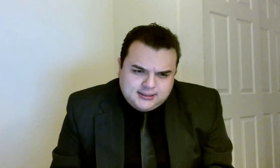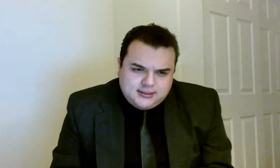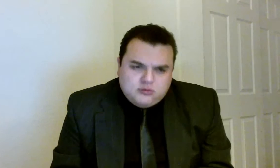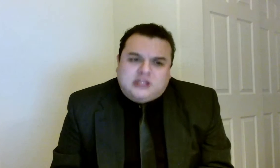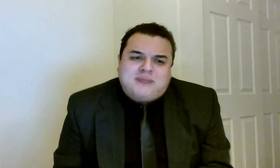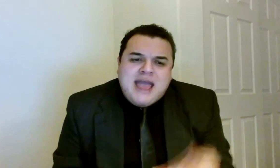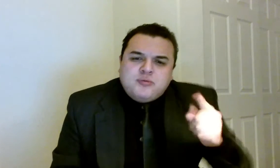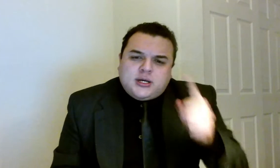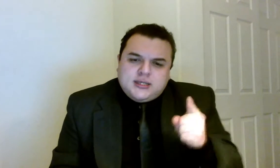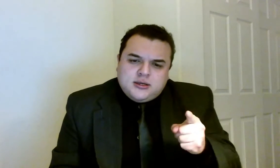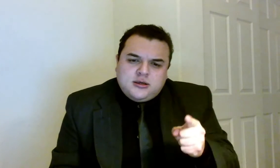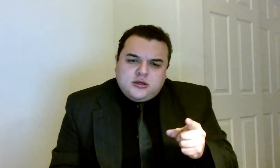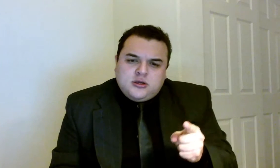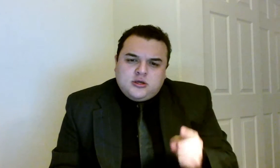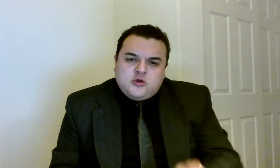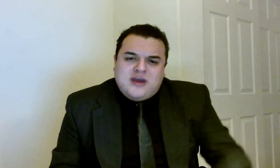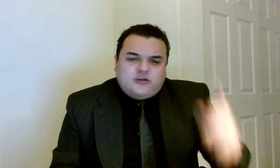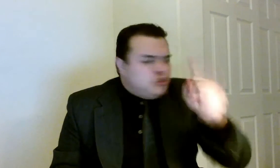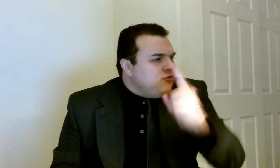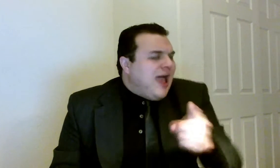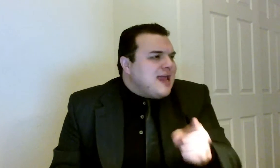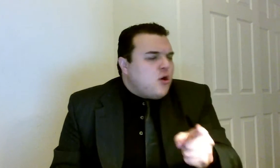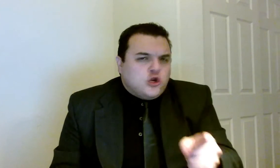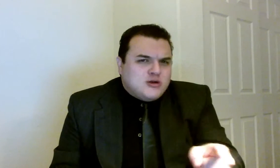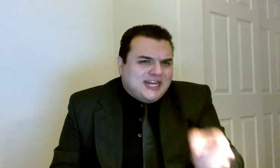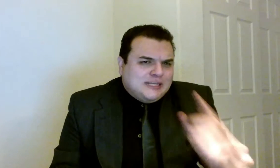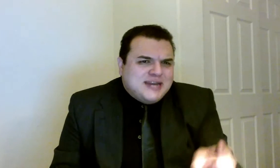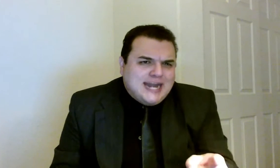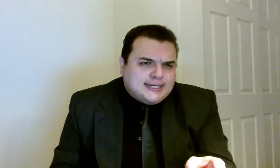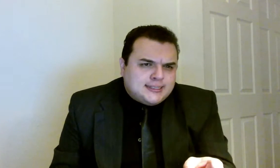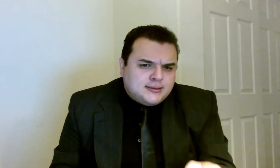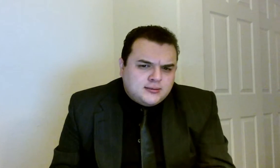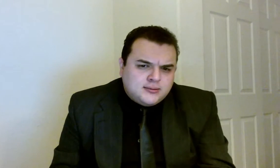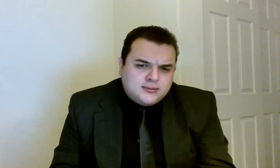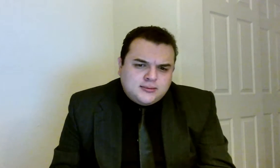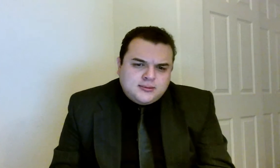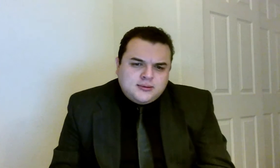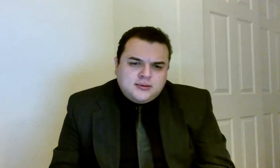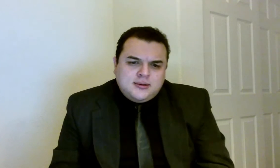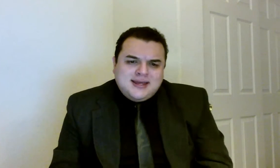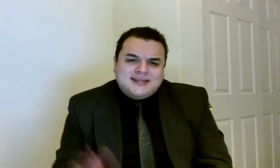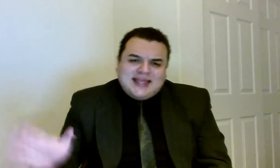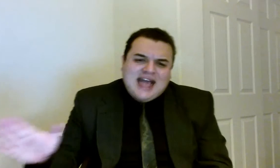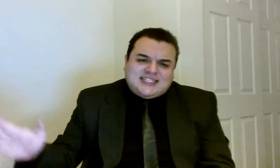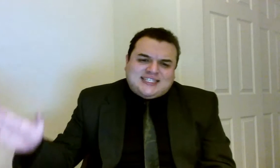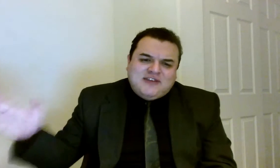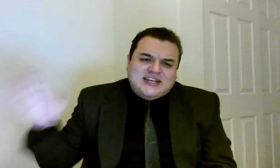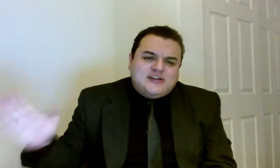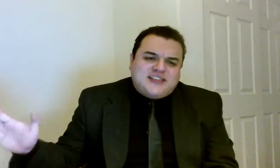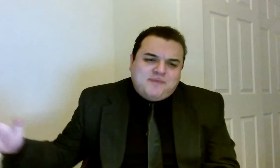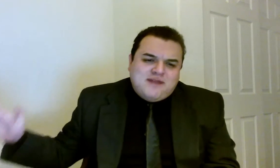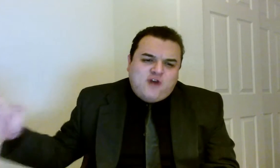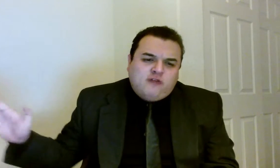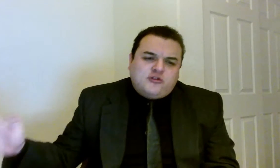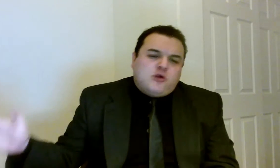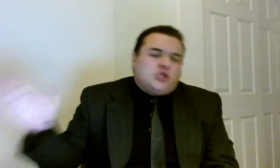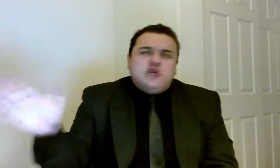Well, in my book, you either do it right or you get eliminated. In the last seven deals I've been involved with, there were 2